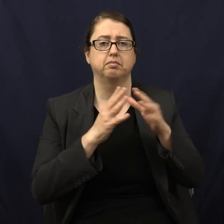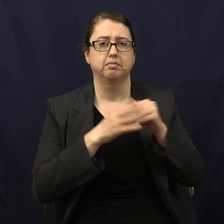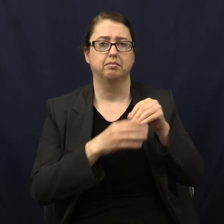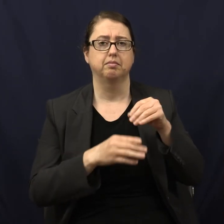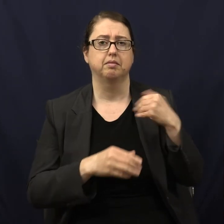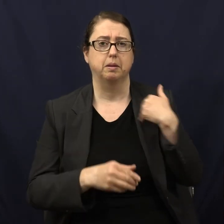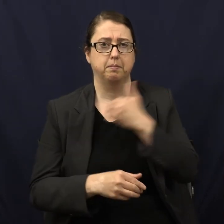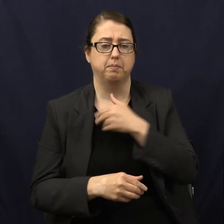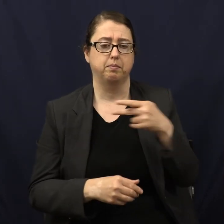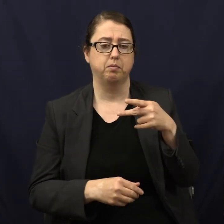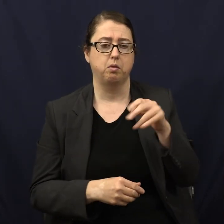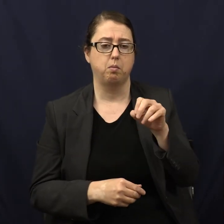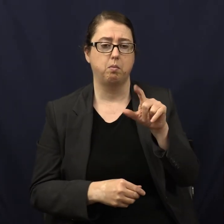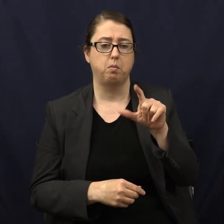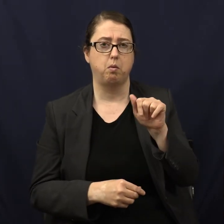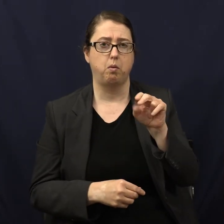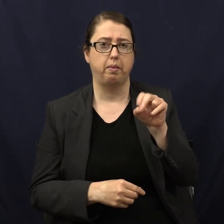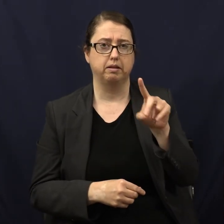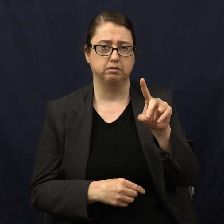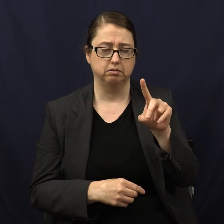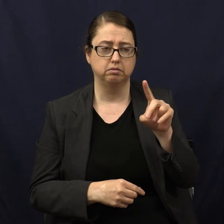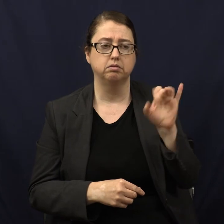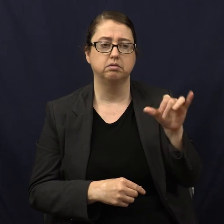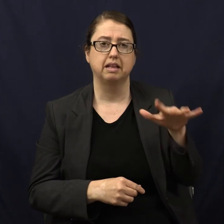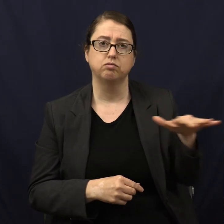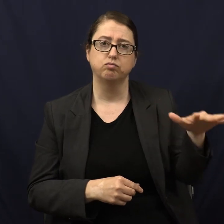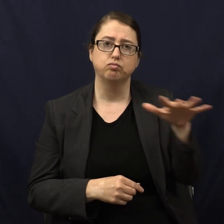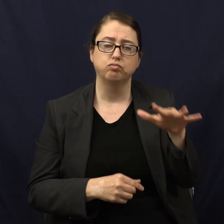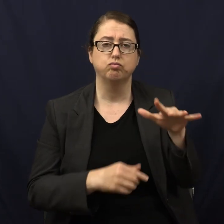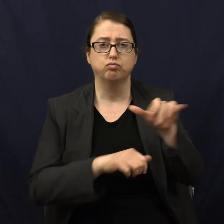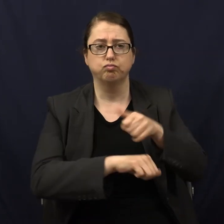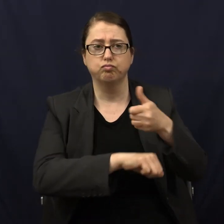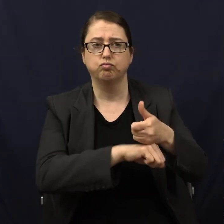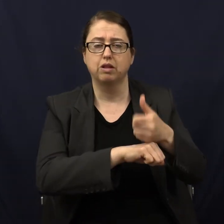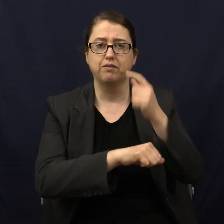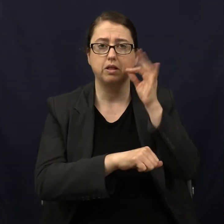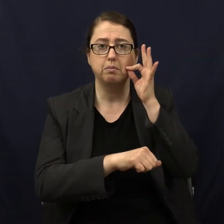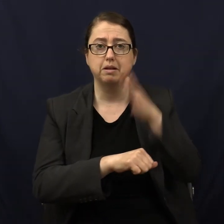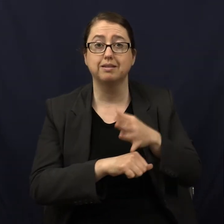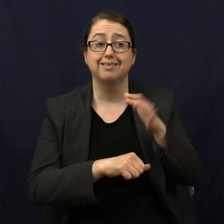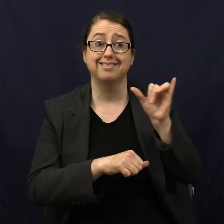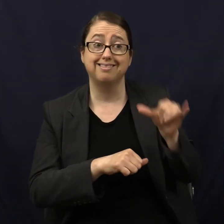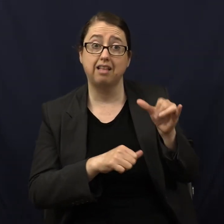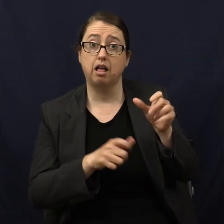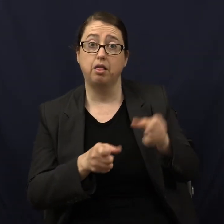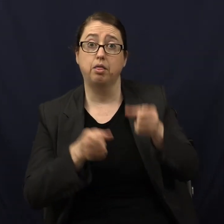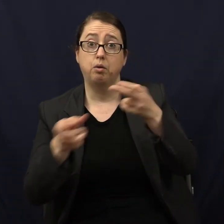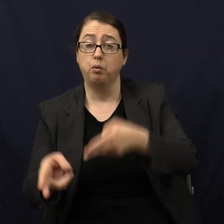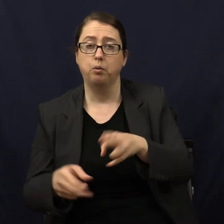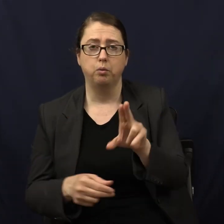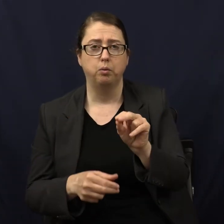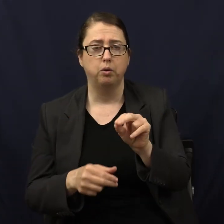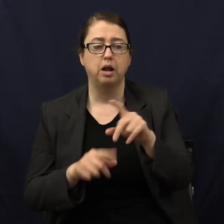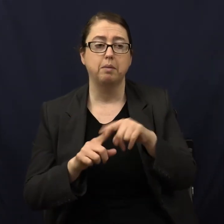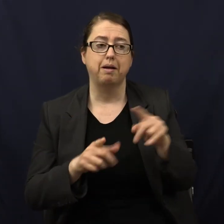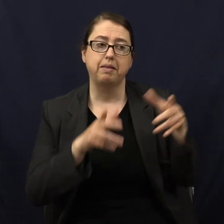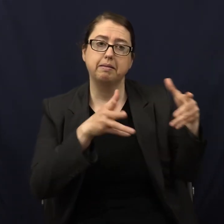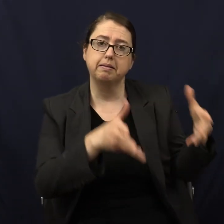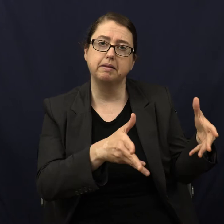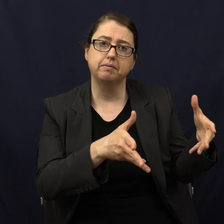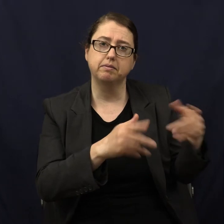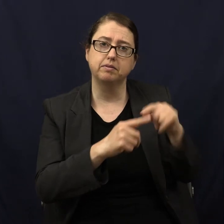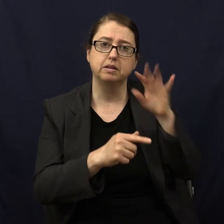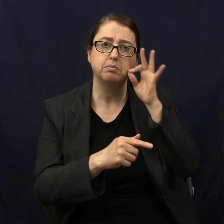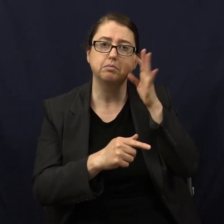for bees. It's a stationery for bees. So instead of throwing it into the landfill, the bees come, and do you know